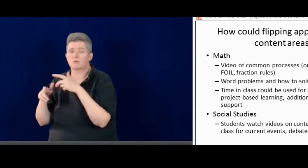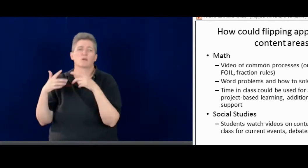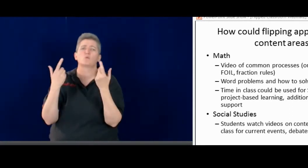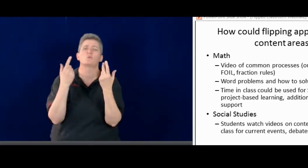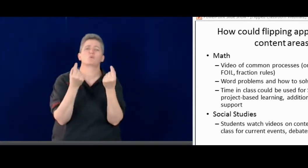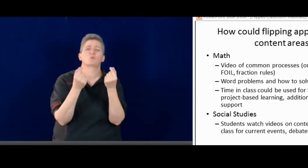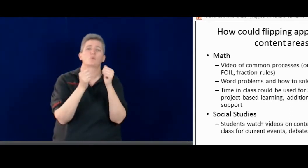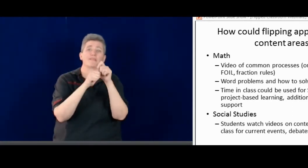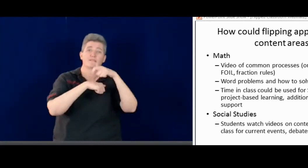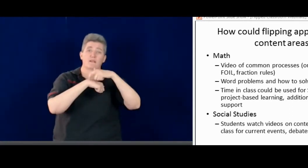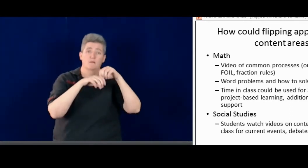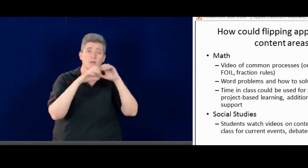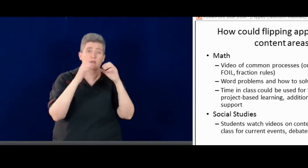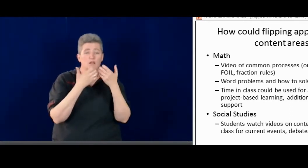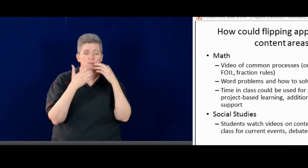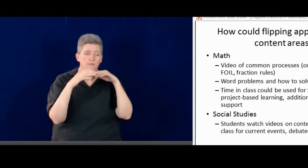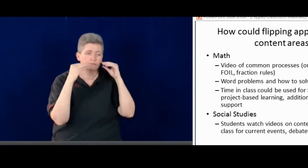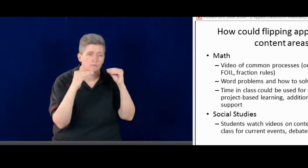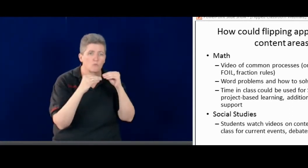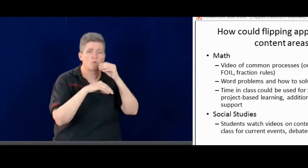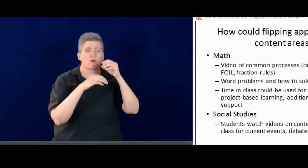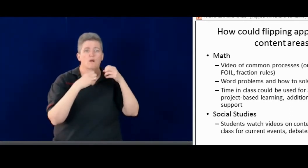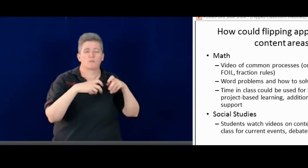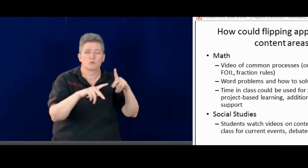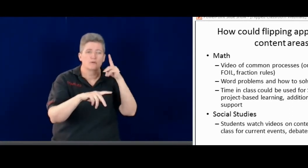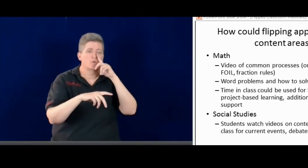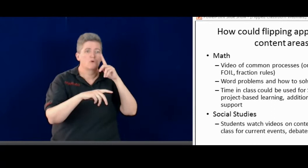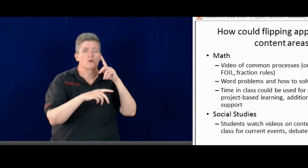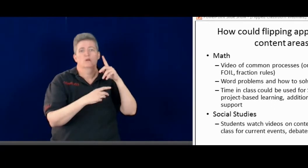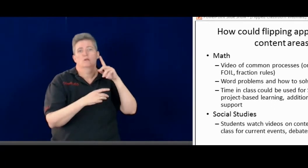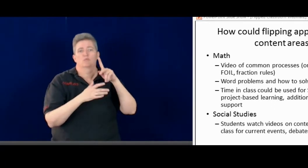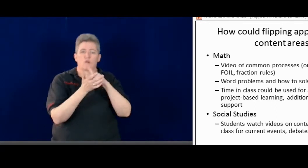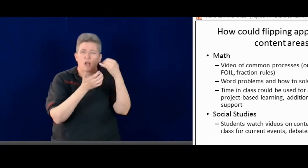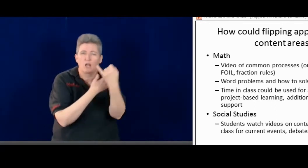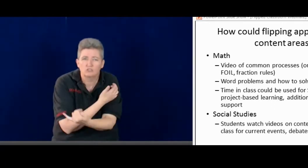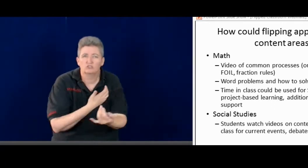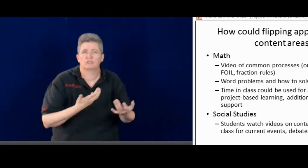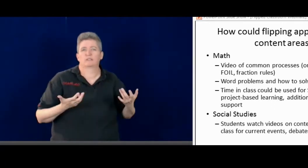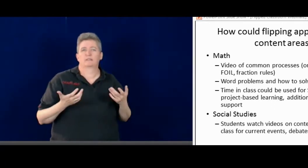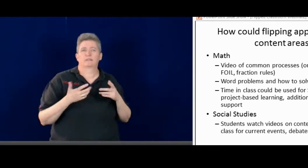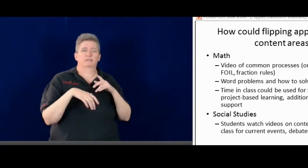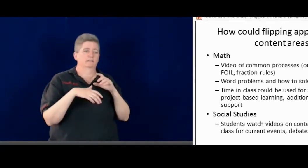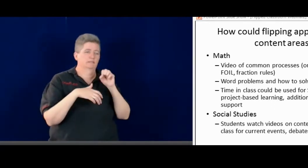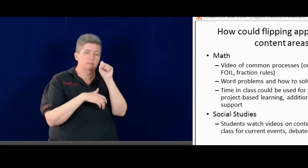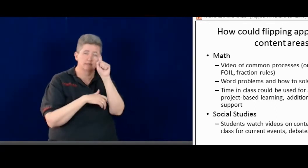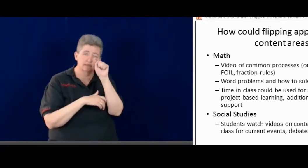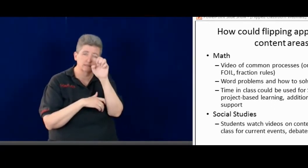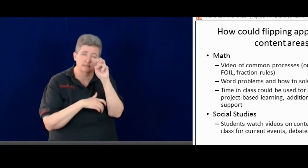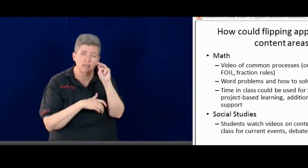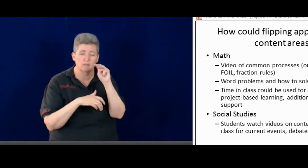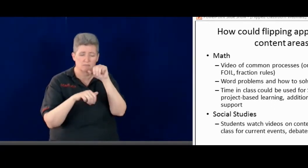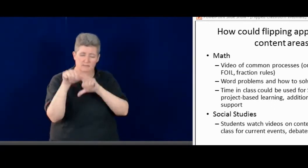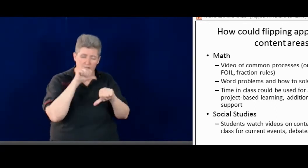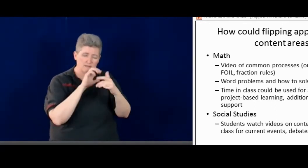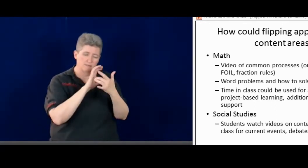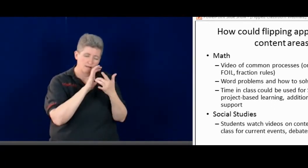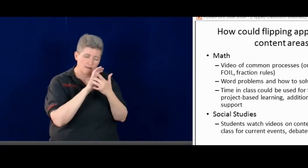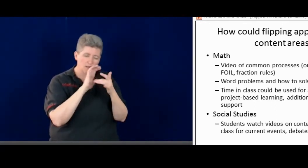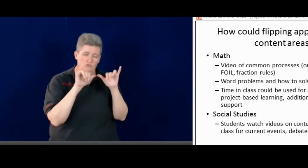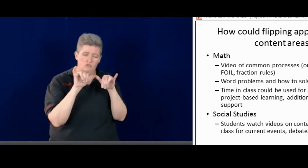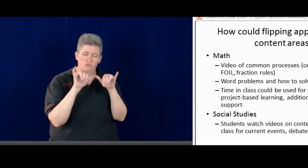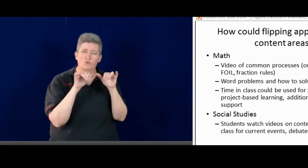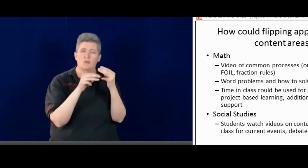this. And then you're probably thinking once you make the video, what do you do in the classroom? But you can use that time for projects,